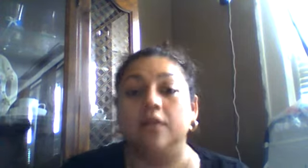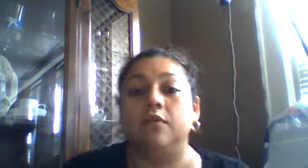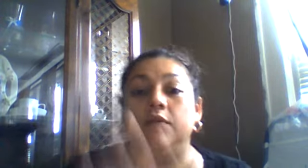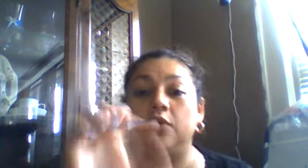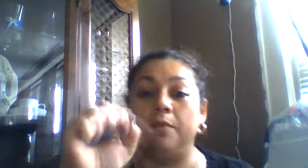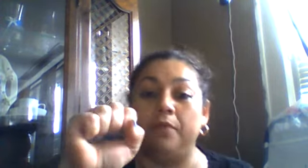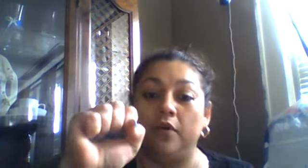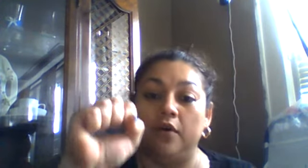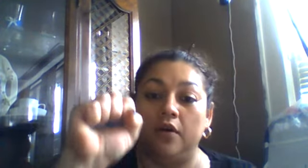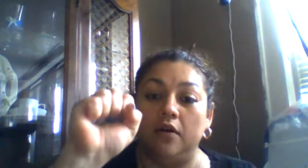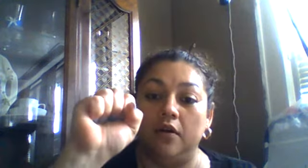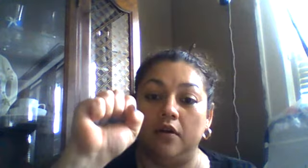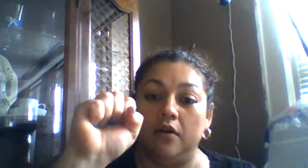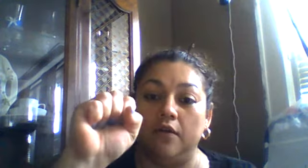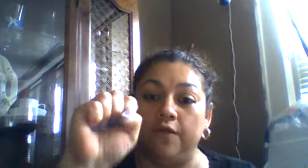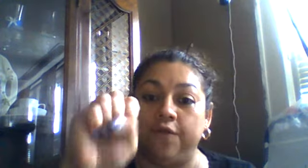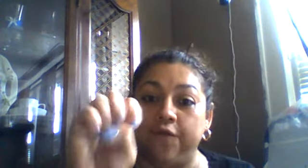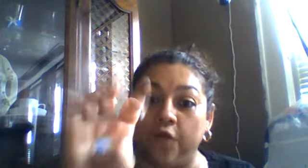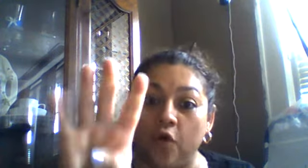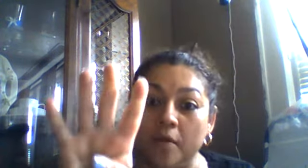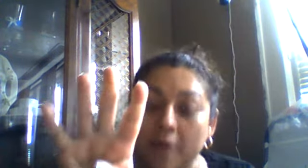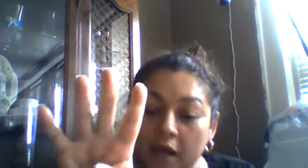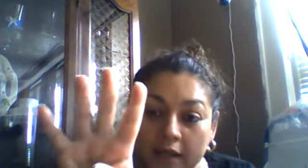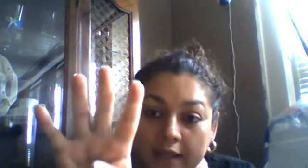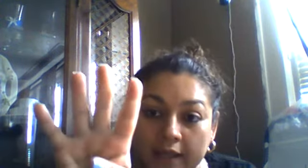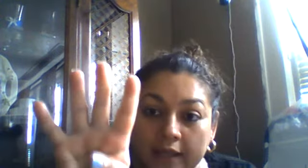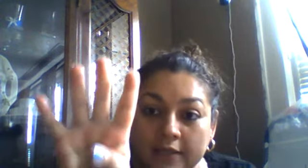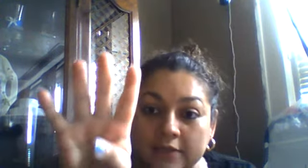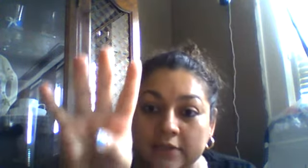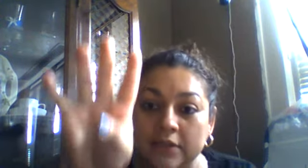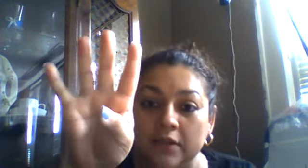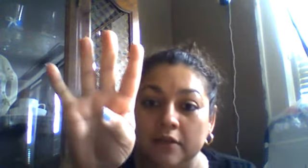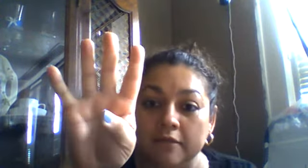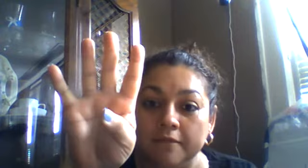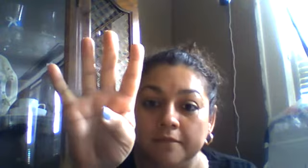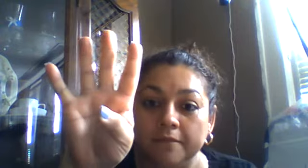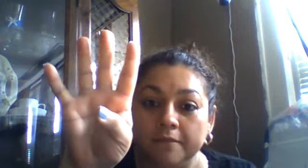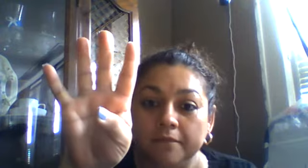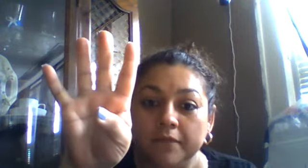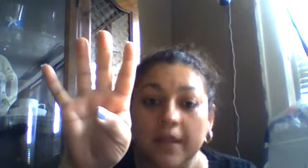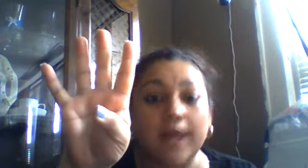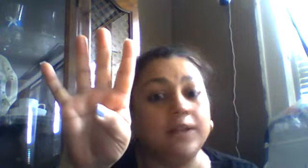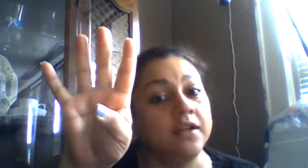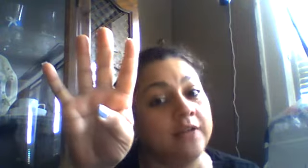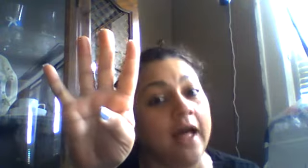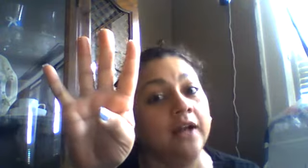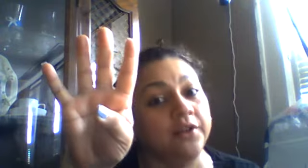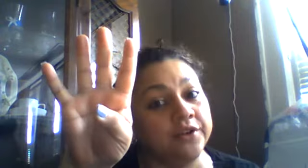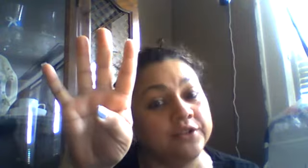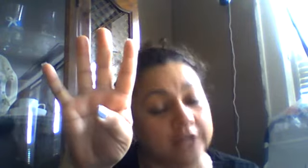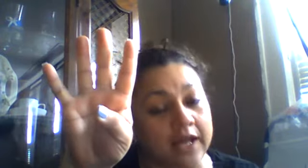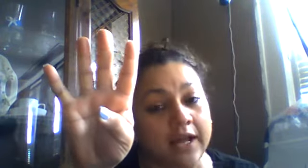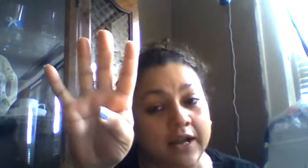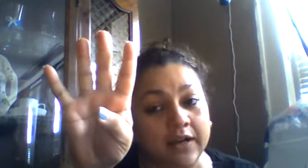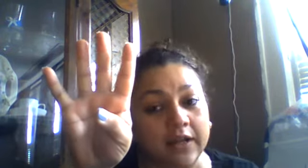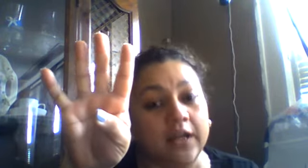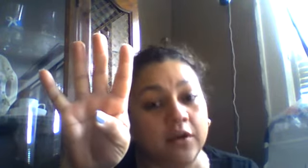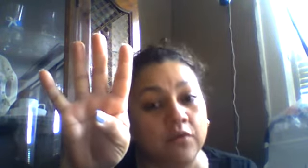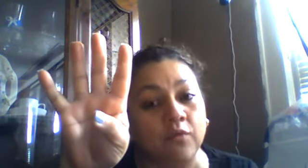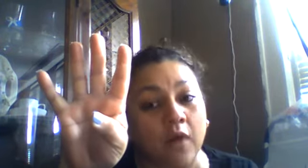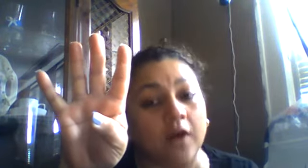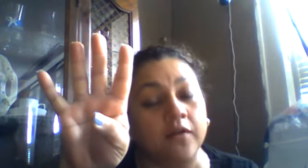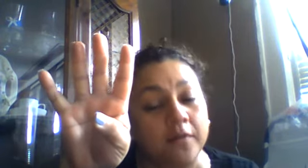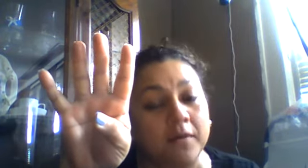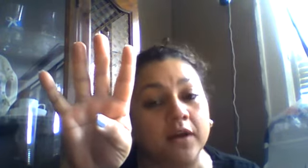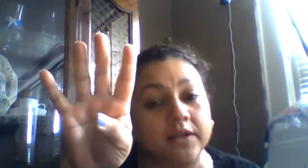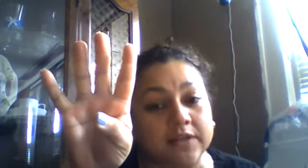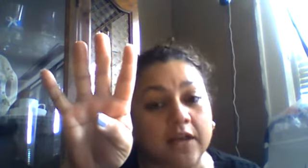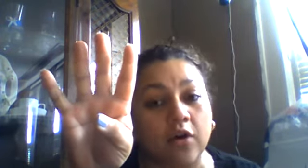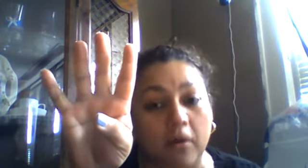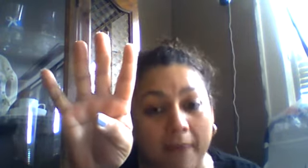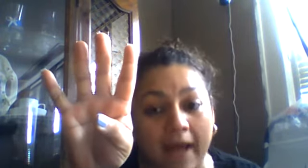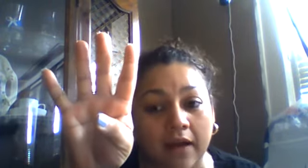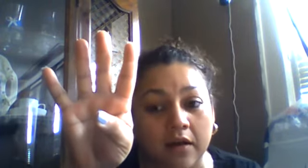we could put four monkeys. And the doctor said, one of the monkeys can go back.